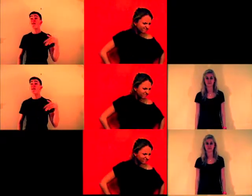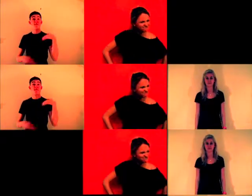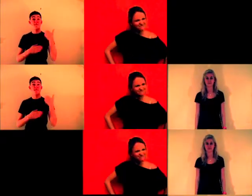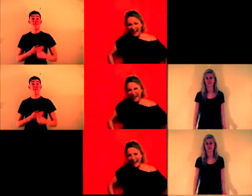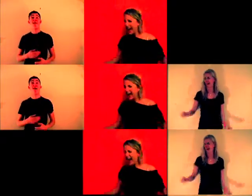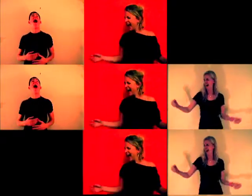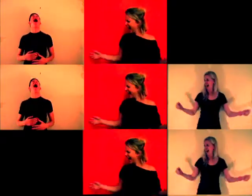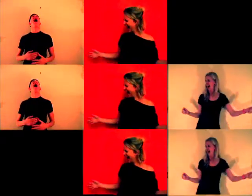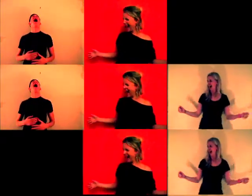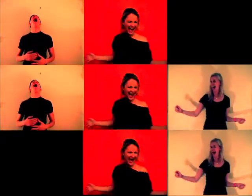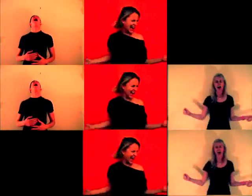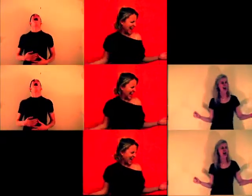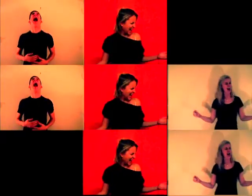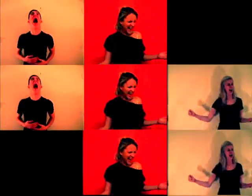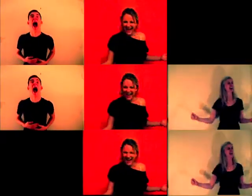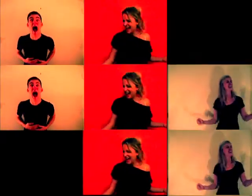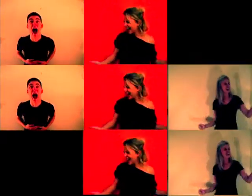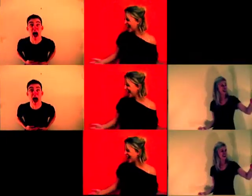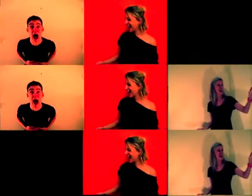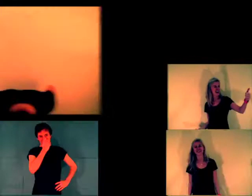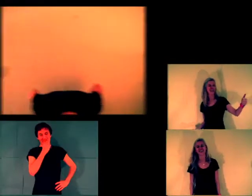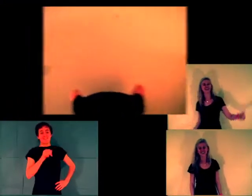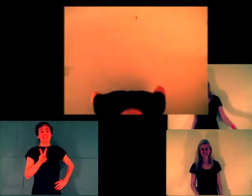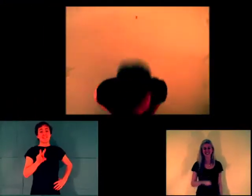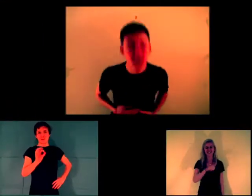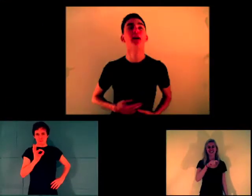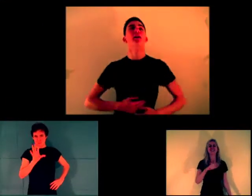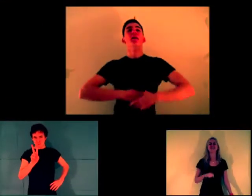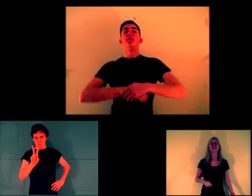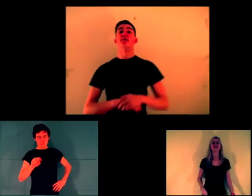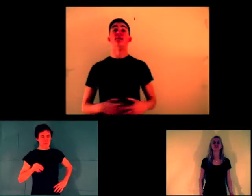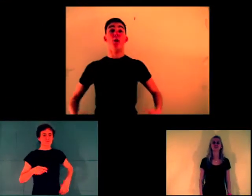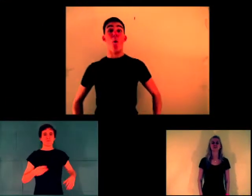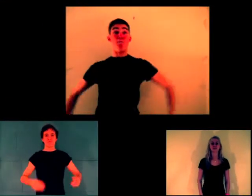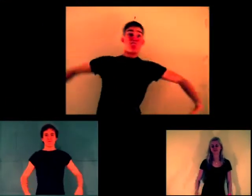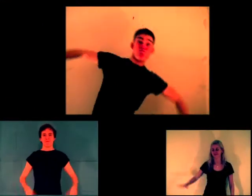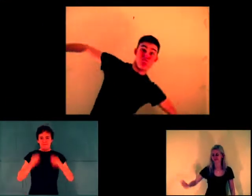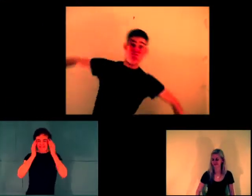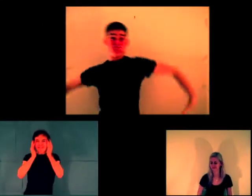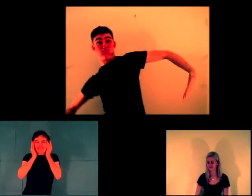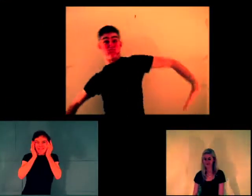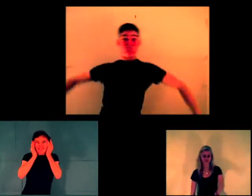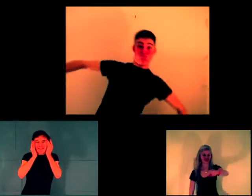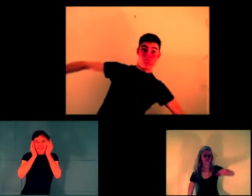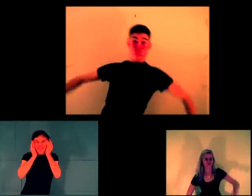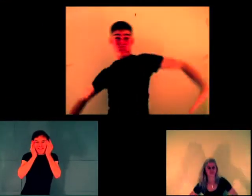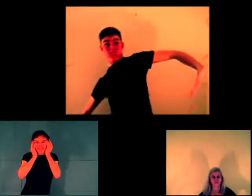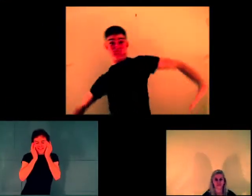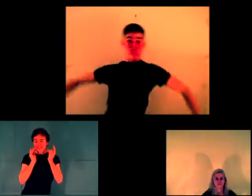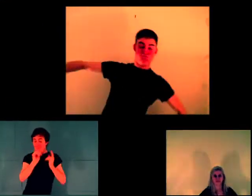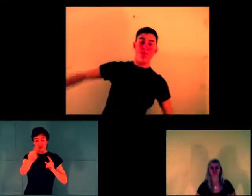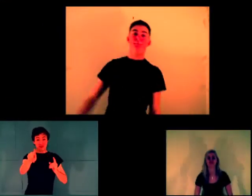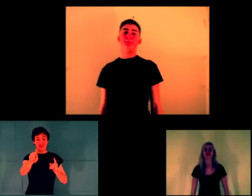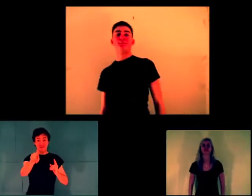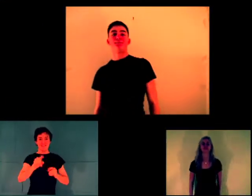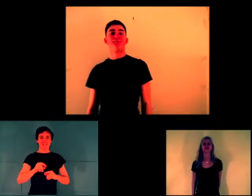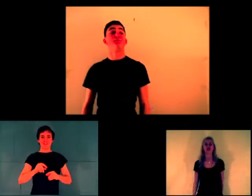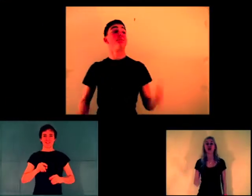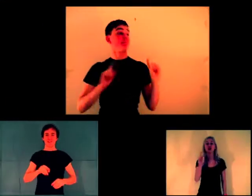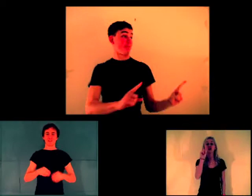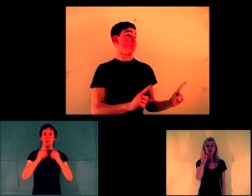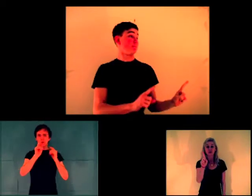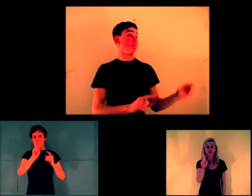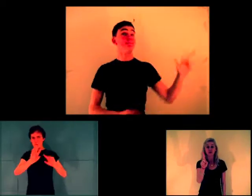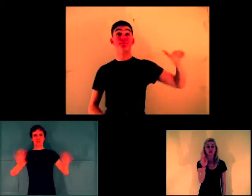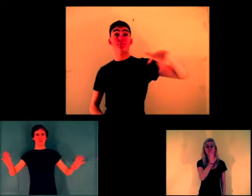can actually have a bit of a laugh and enjoy ourselves. In 2002, I started to use this phrase, sumo. Which, as you probably